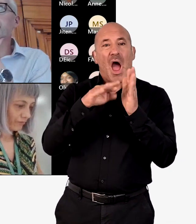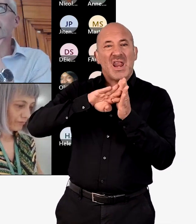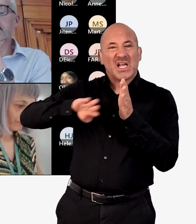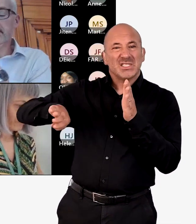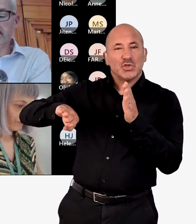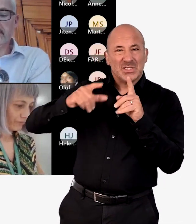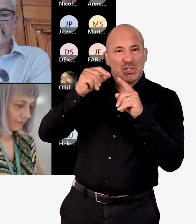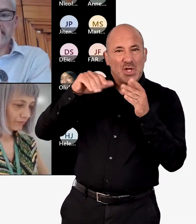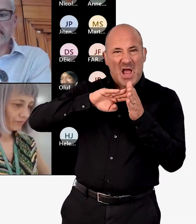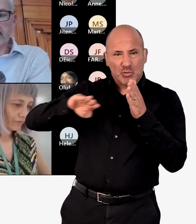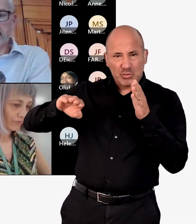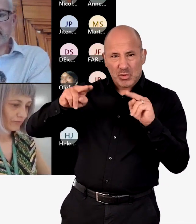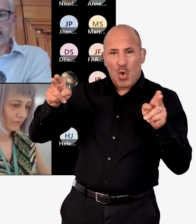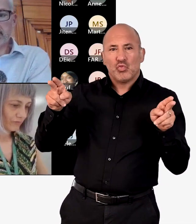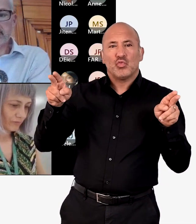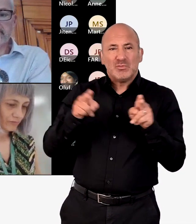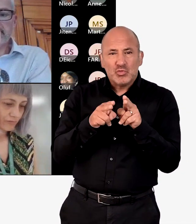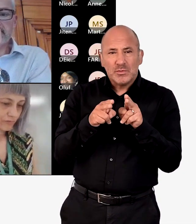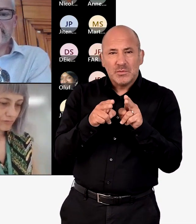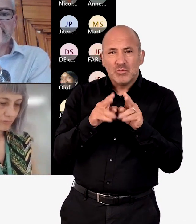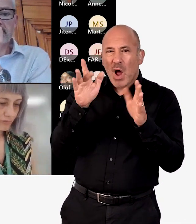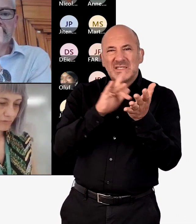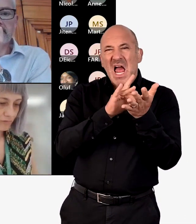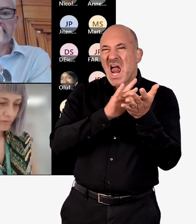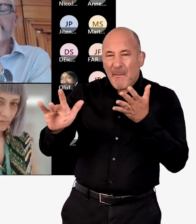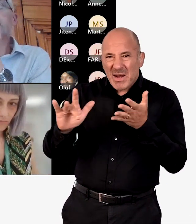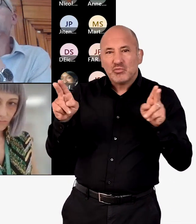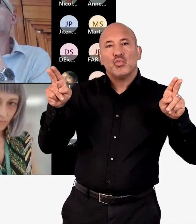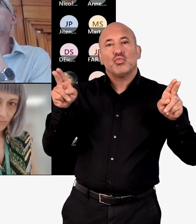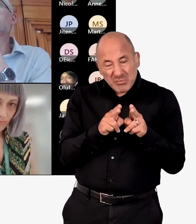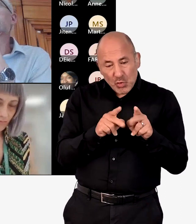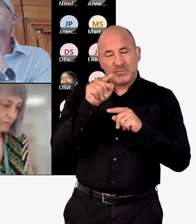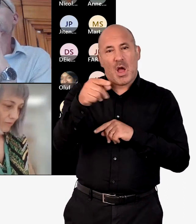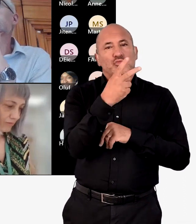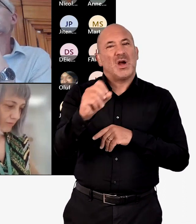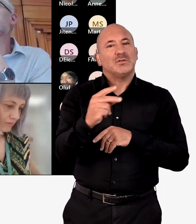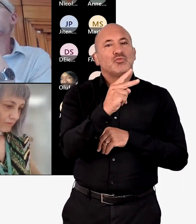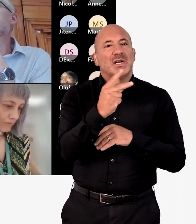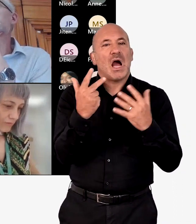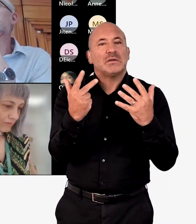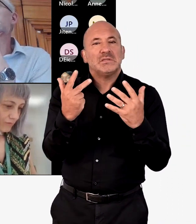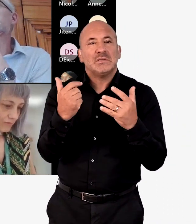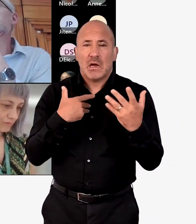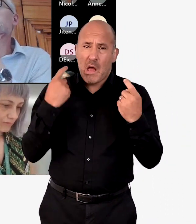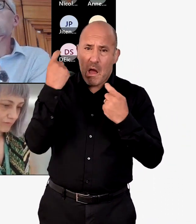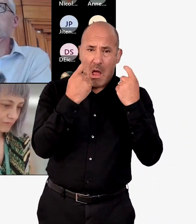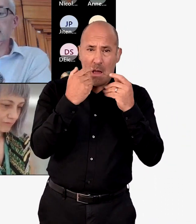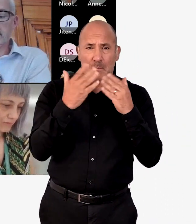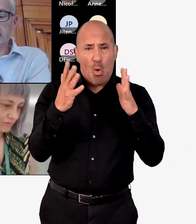to ensuring that we address digital exclusion and reduce it, that's the word, not eliminate, by 2028. And I wonder if we can be a bit more